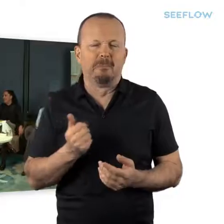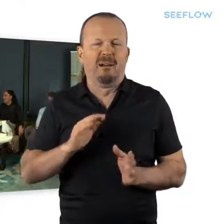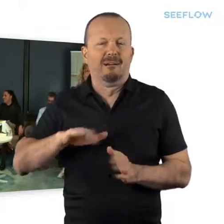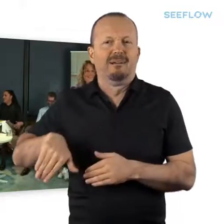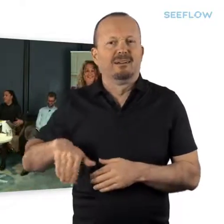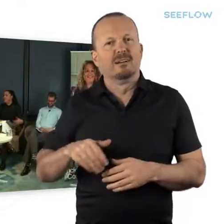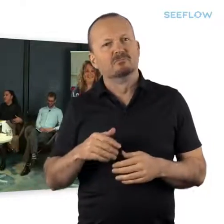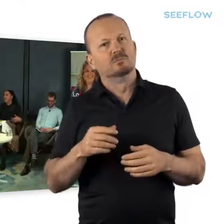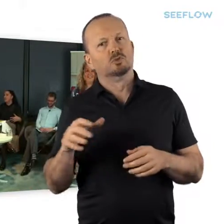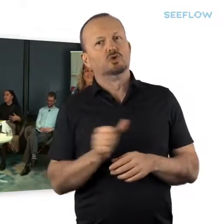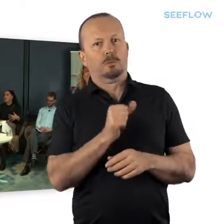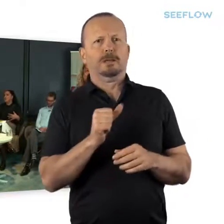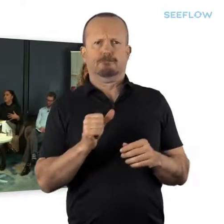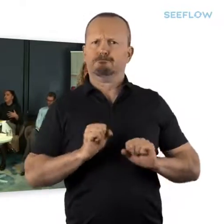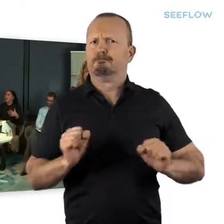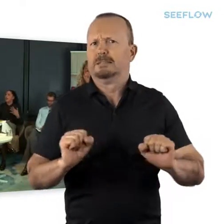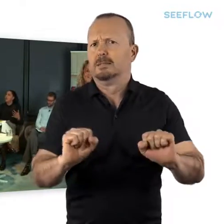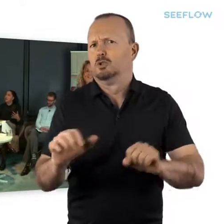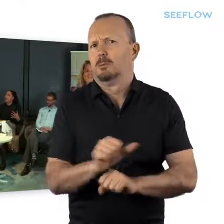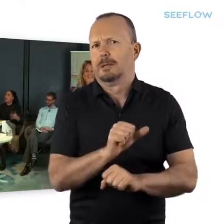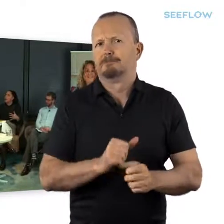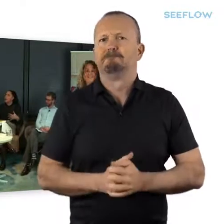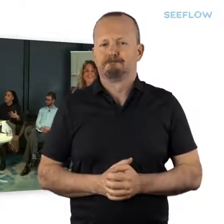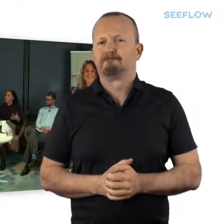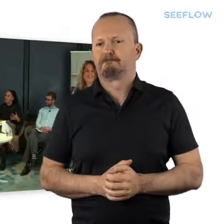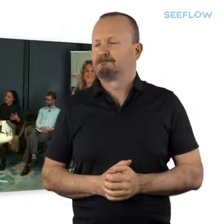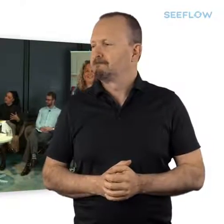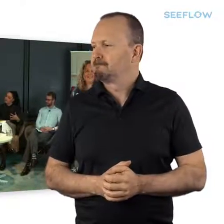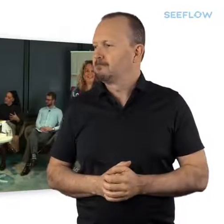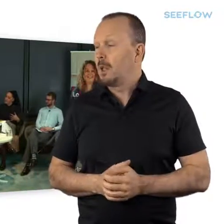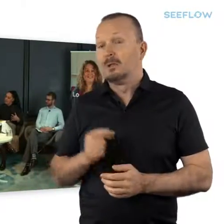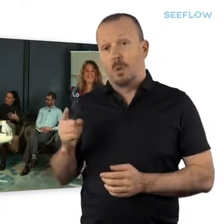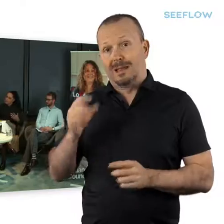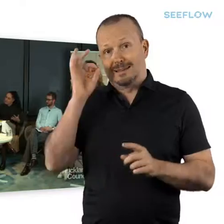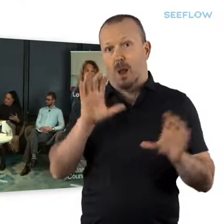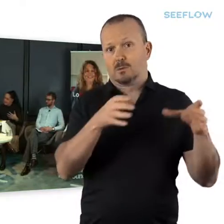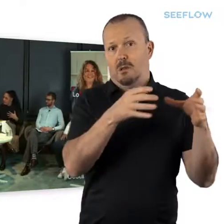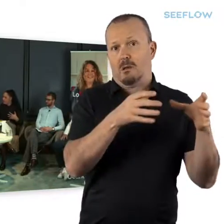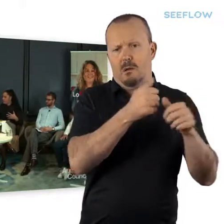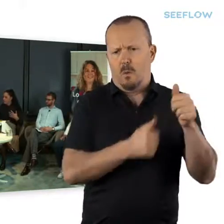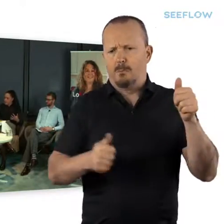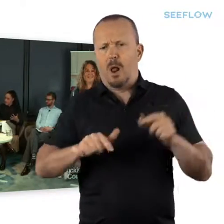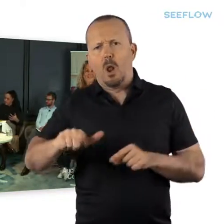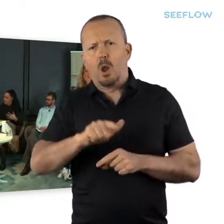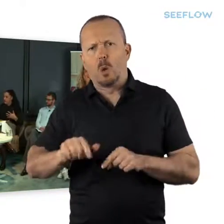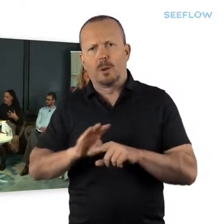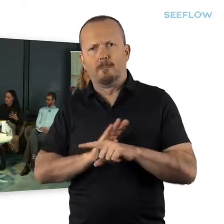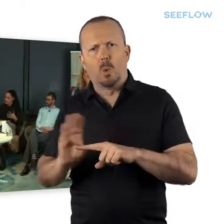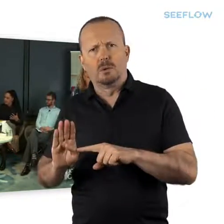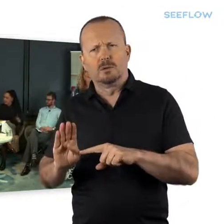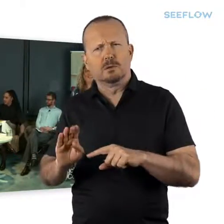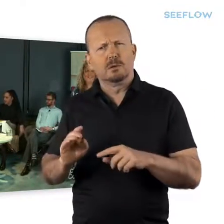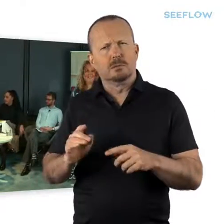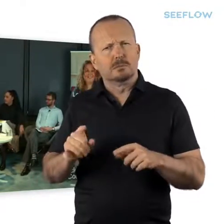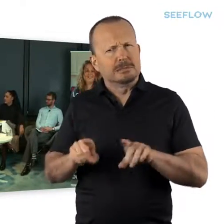So, Louise, in terms of this, at the local board level, is it similar? How does it differ? What can